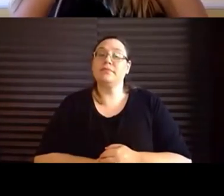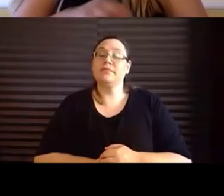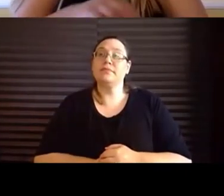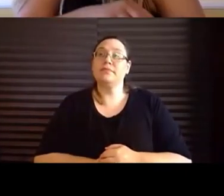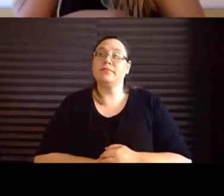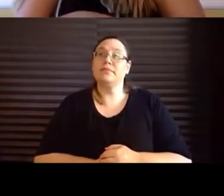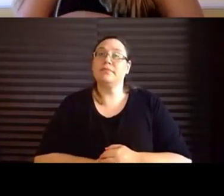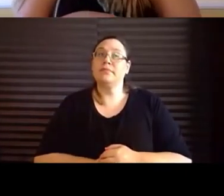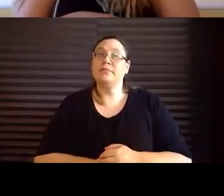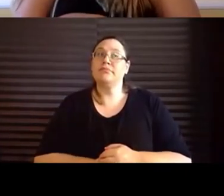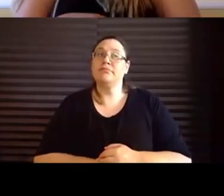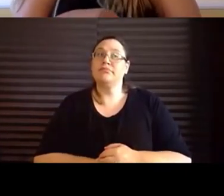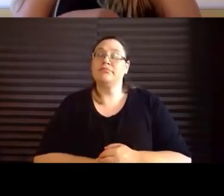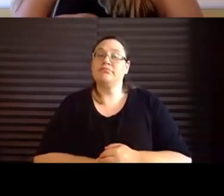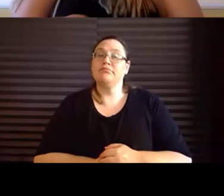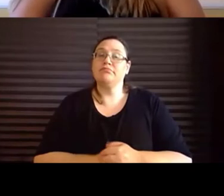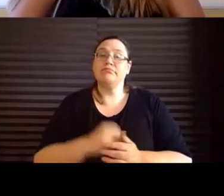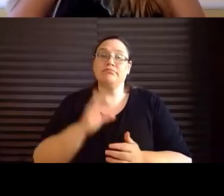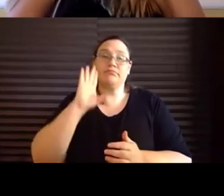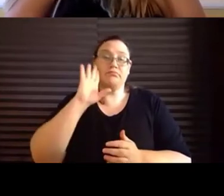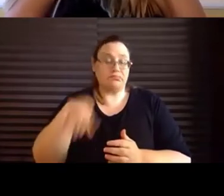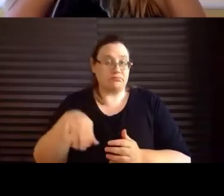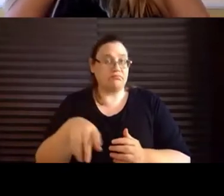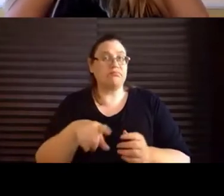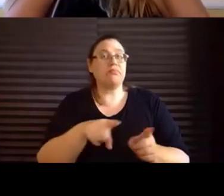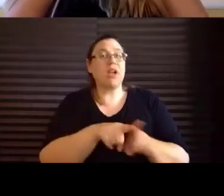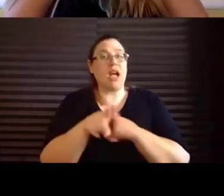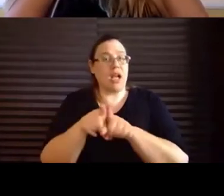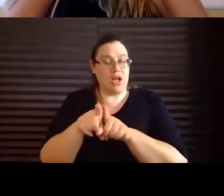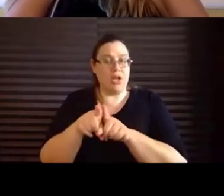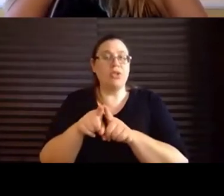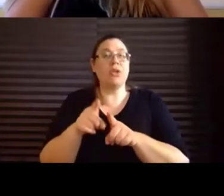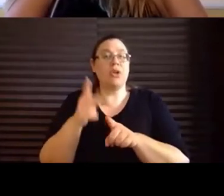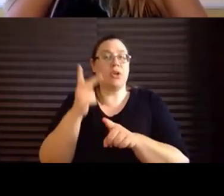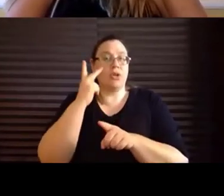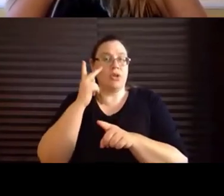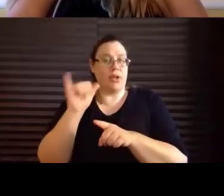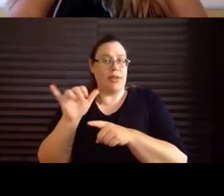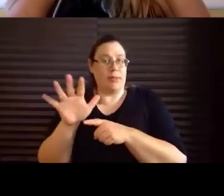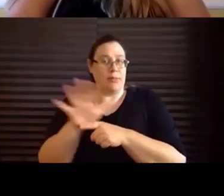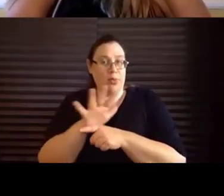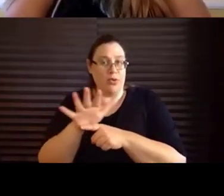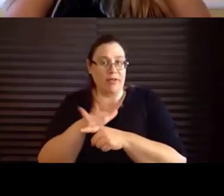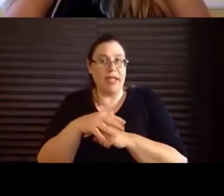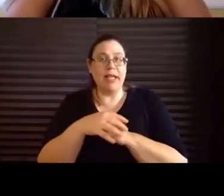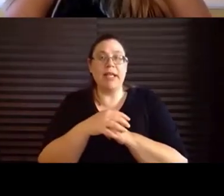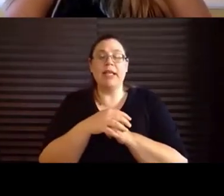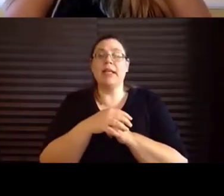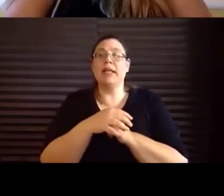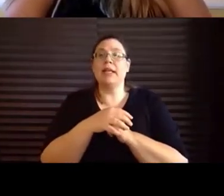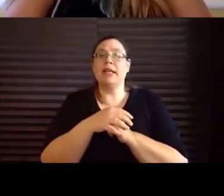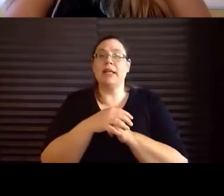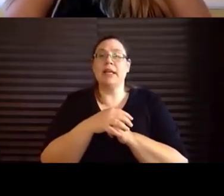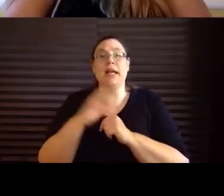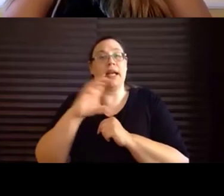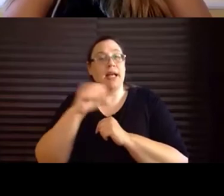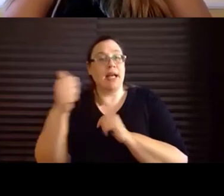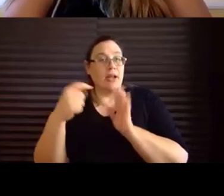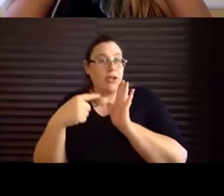you know, I, I also saw in the movie, in, in, in, other examples,